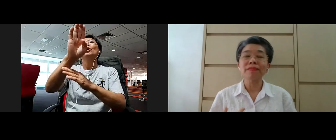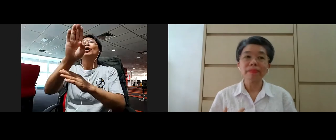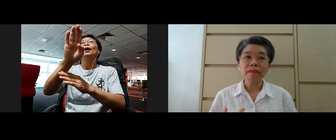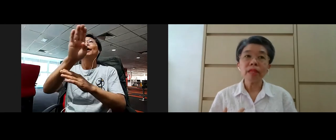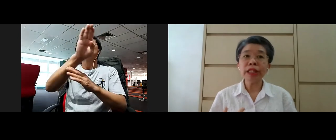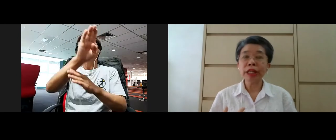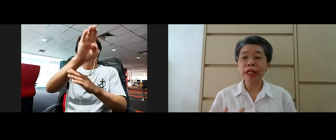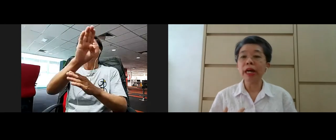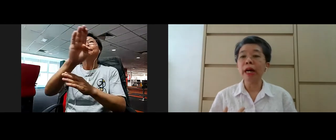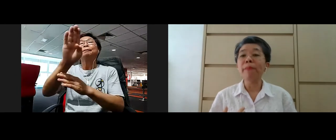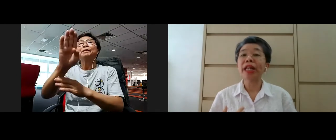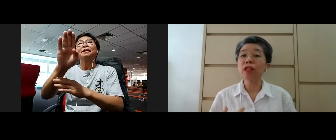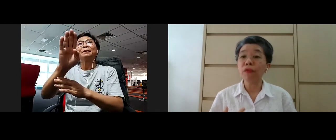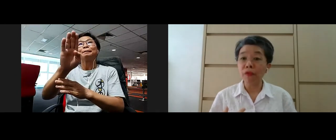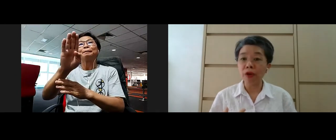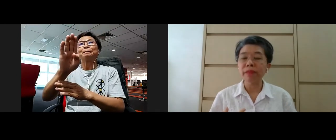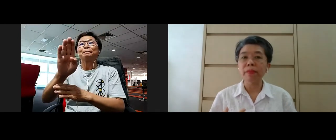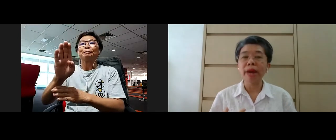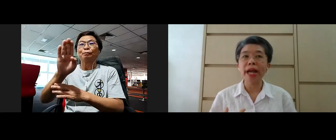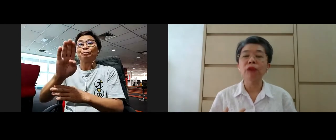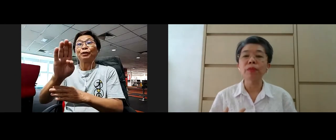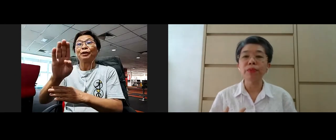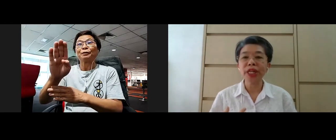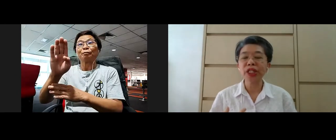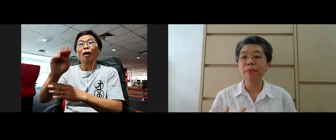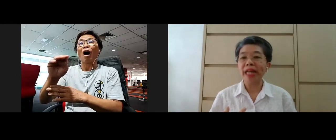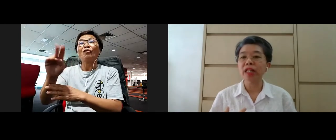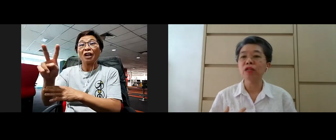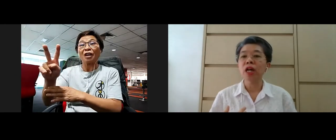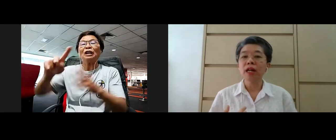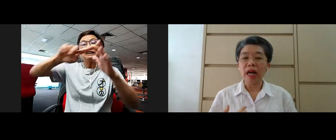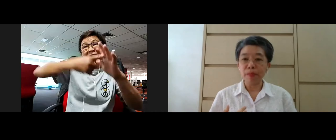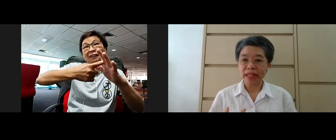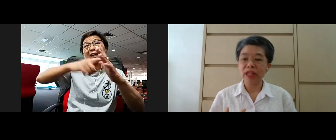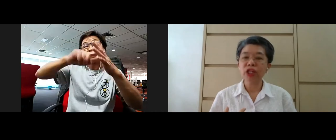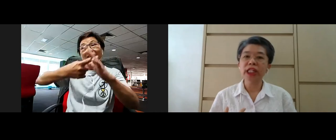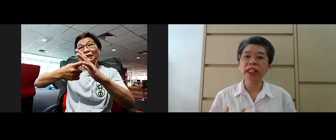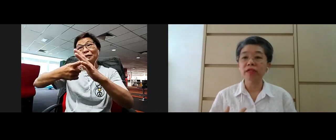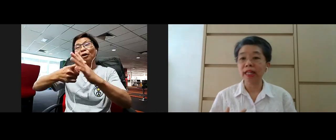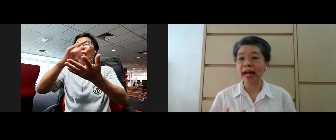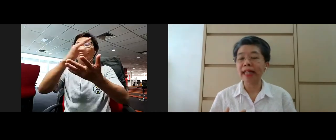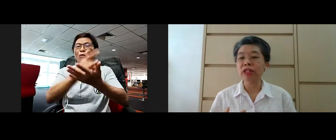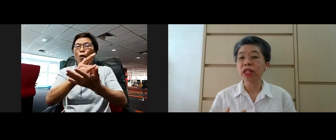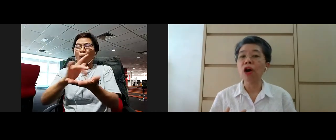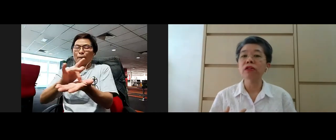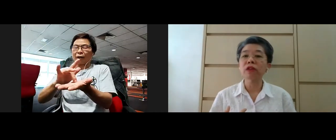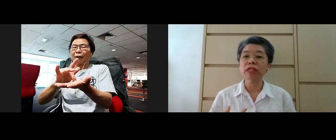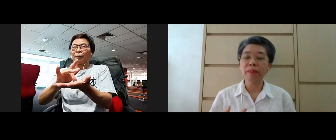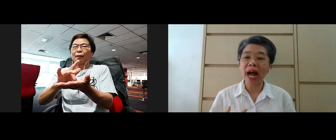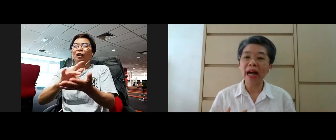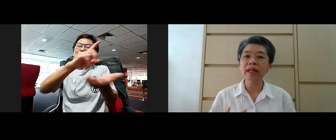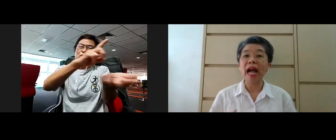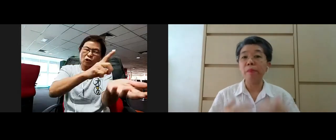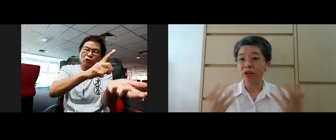started the medical forum by our Buddhist medical practitioner, Dr. Gan, Dr. Ong,